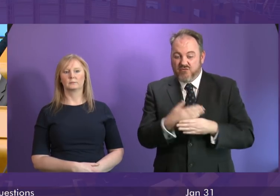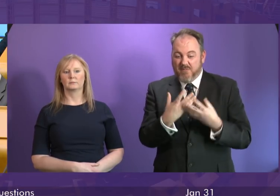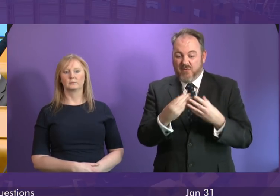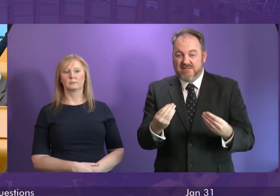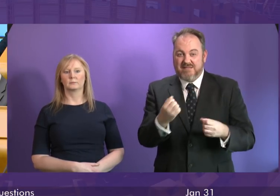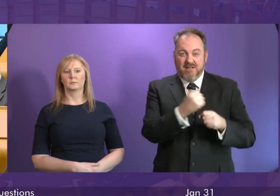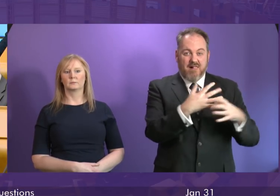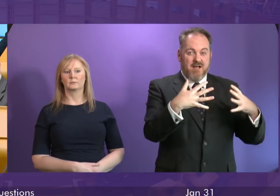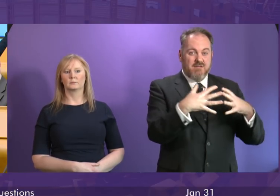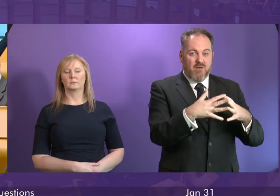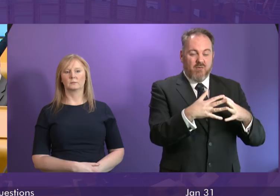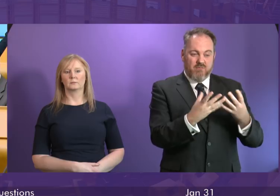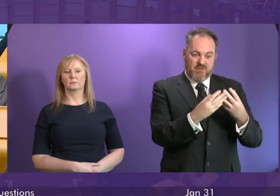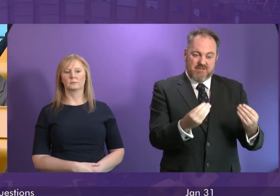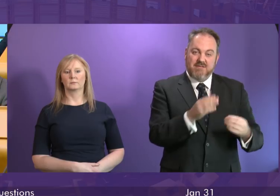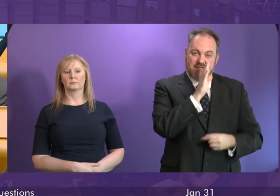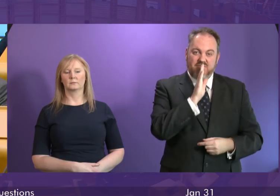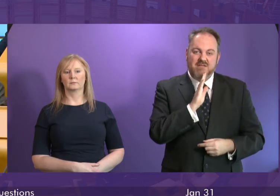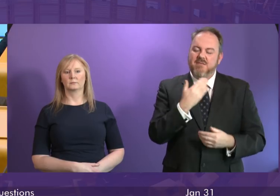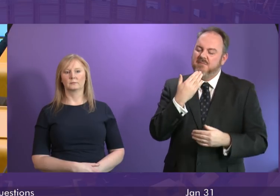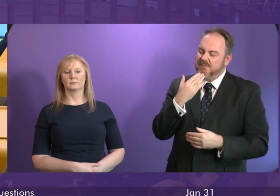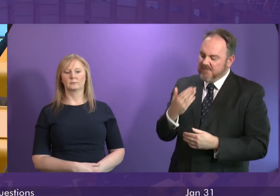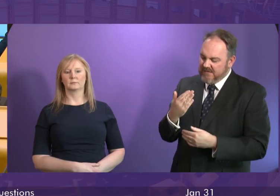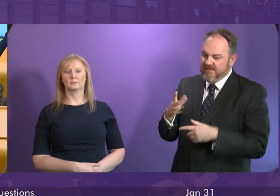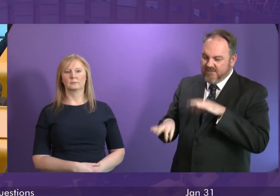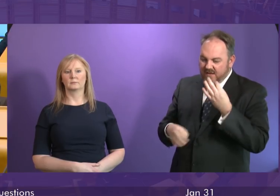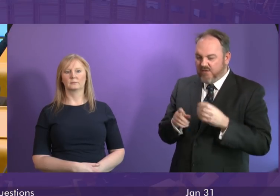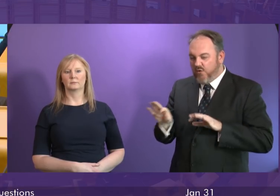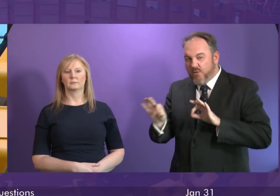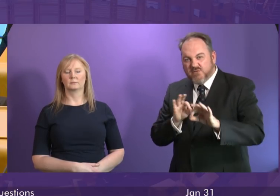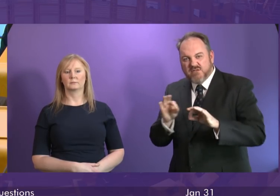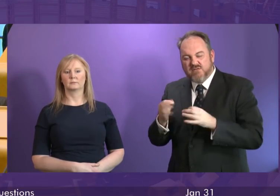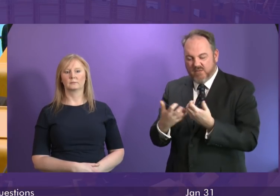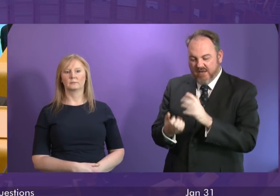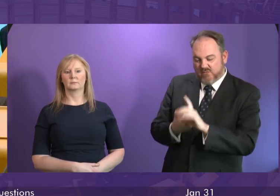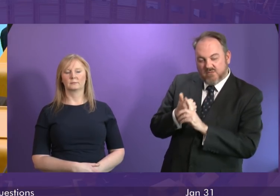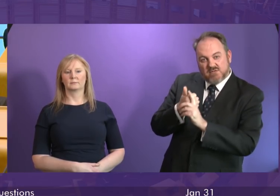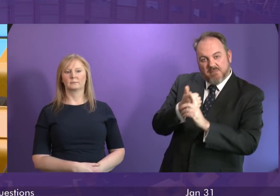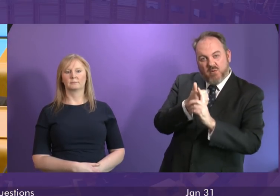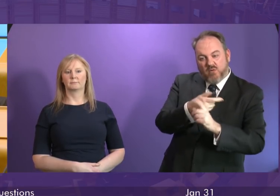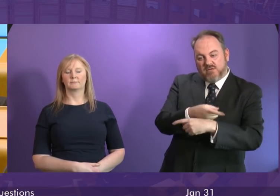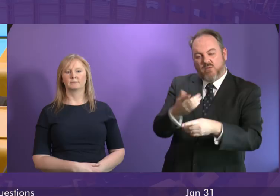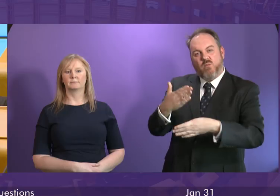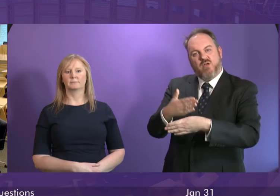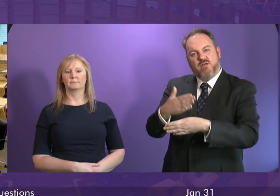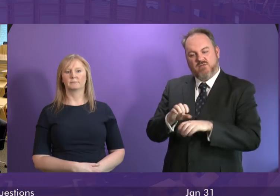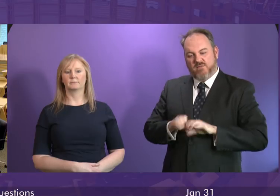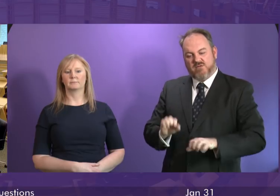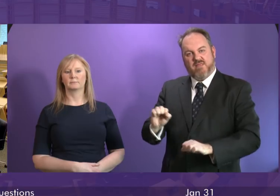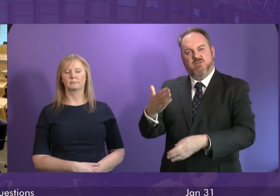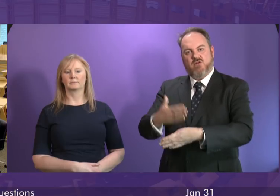Scottish government and its agencies to do everything possible now to seek alternative options as well as to help these workers and the wider community